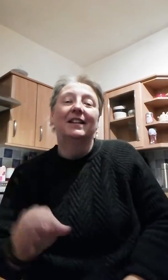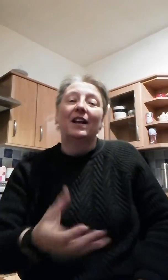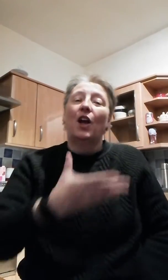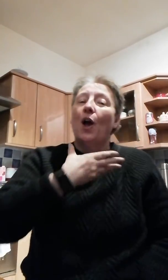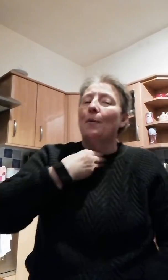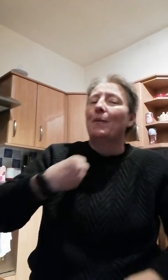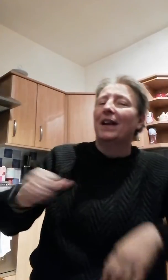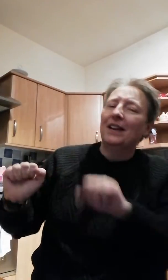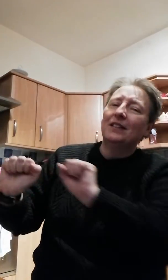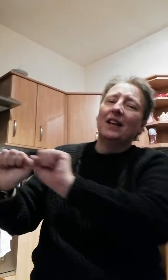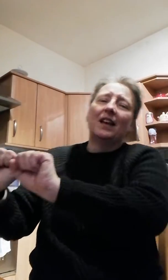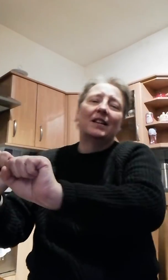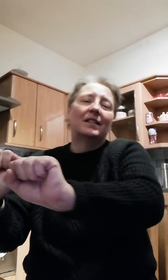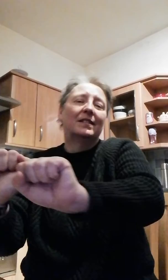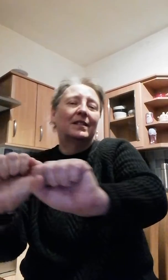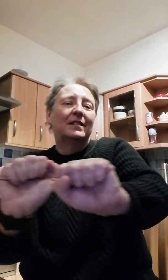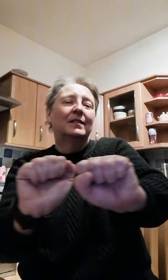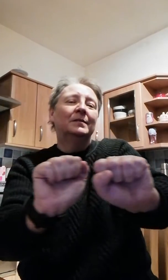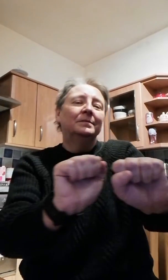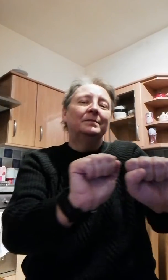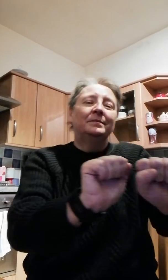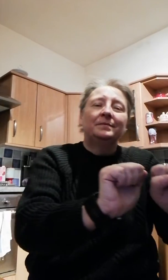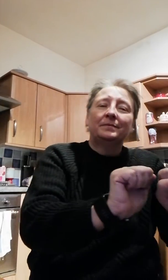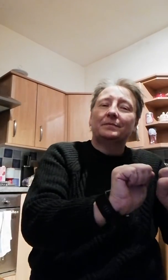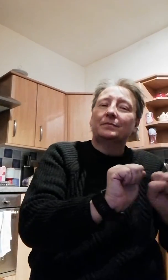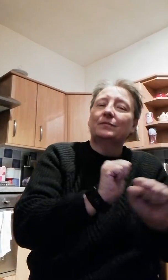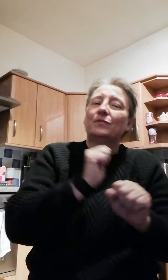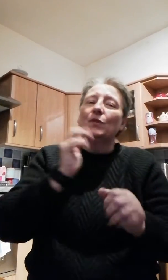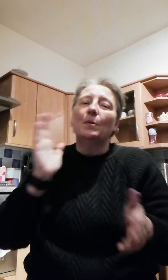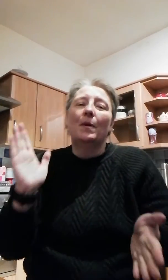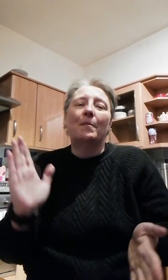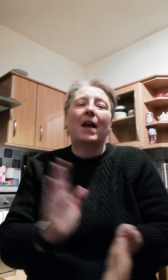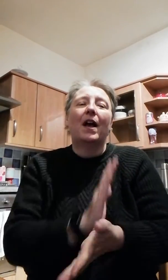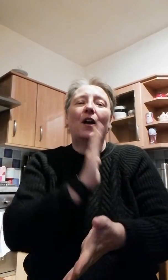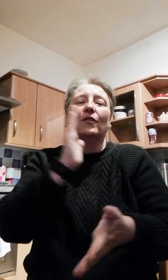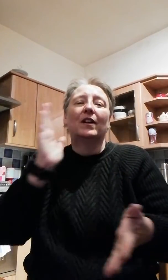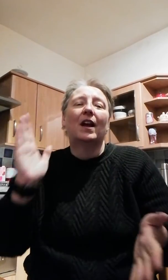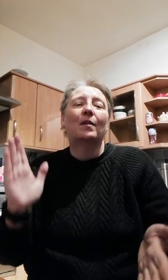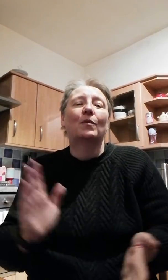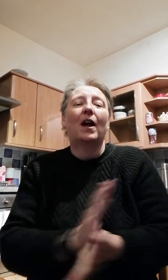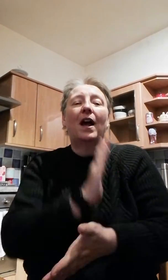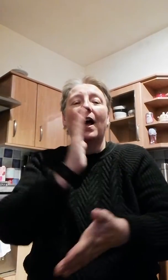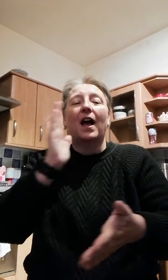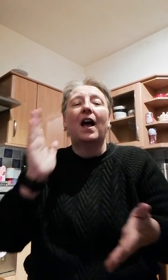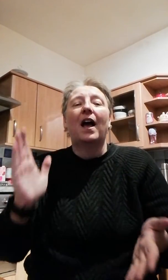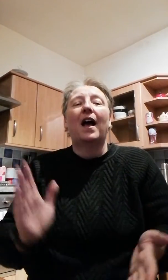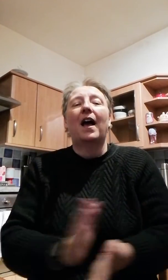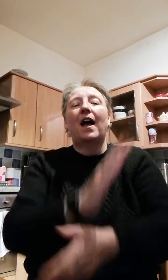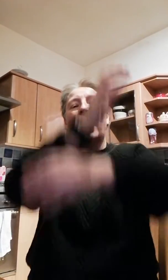May those days, may your days, may your days be merry and